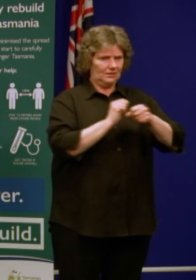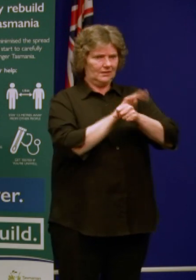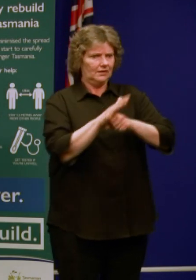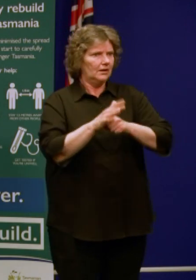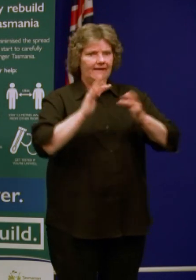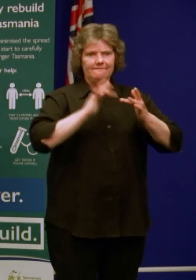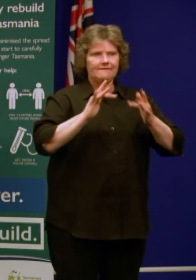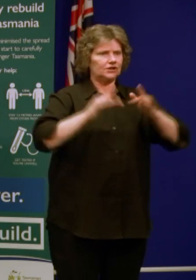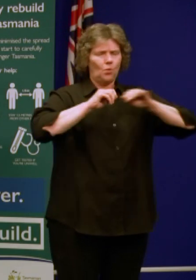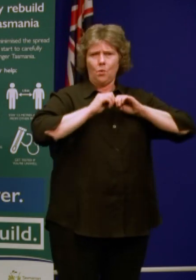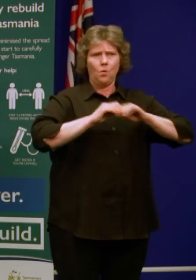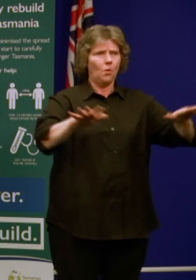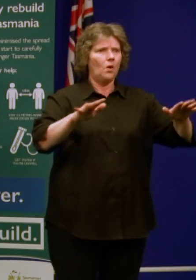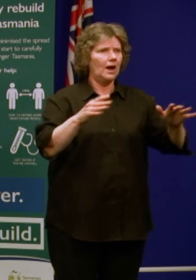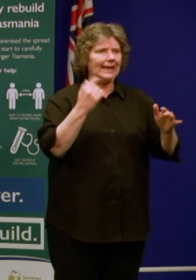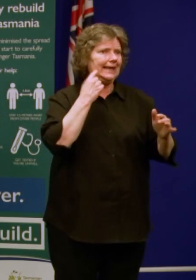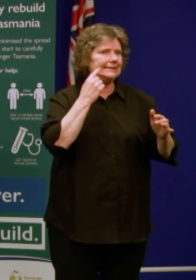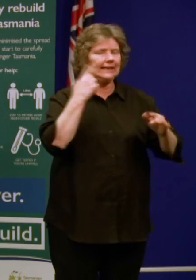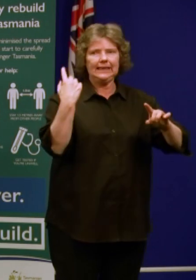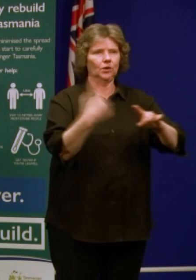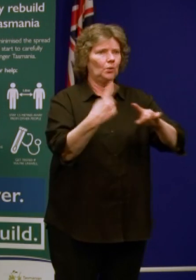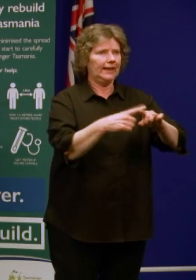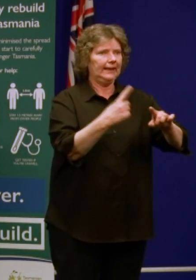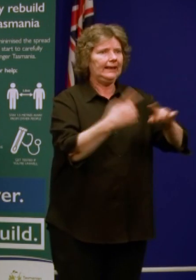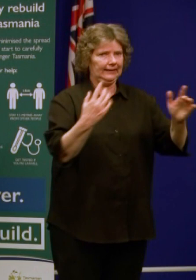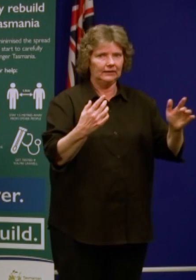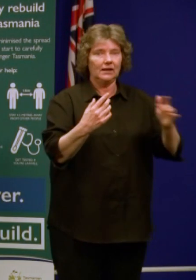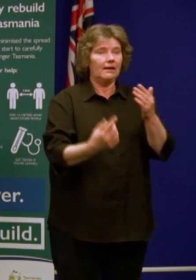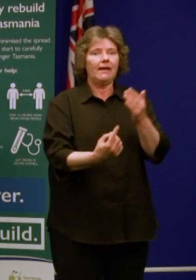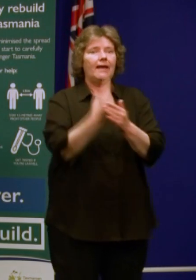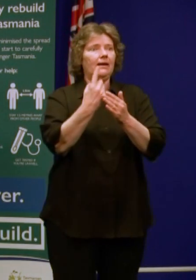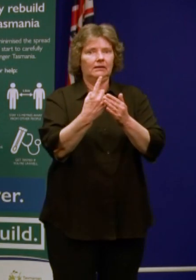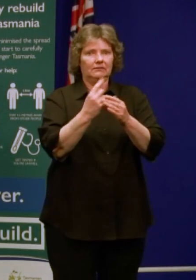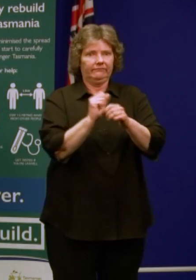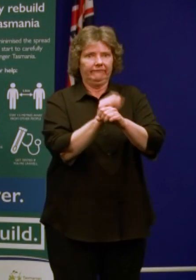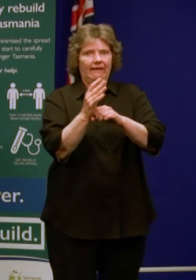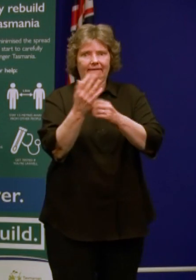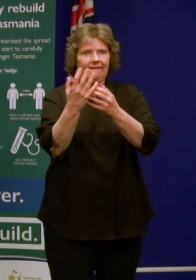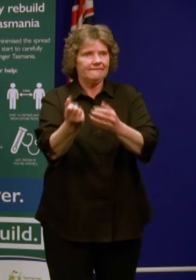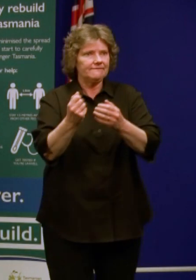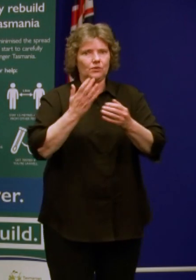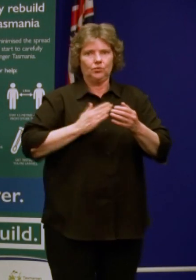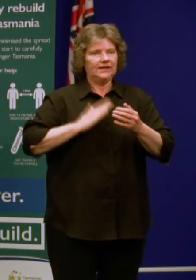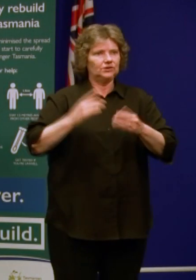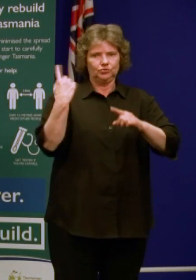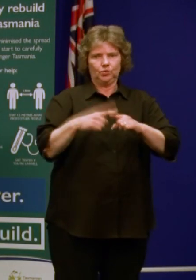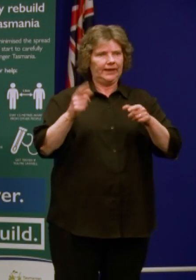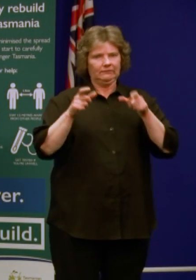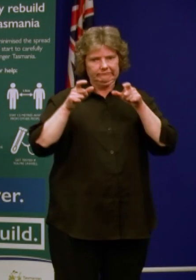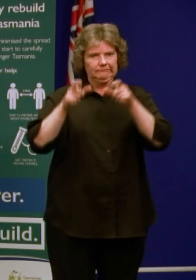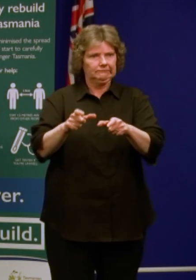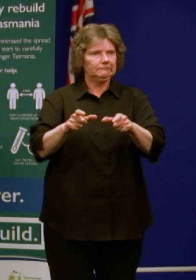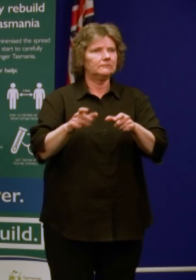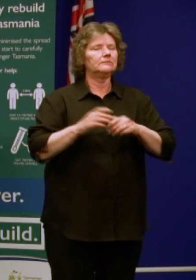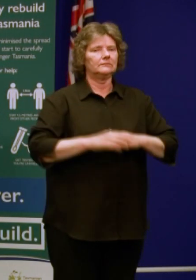cases and we will need to respond when they emerge. If anything the events of the past week have